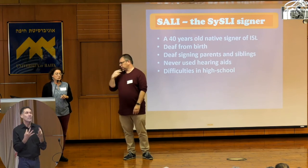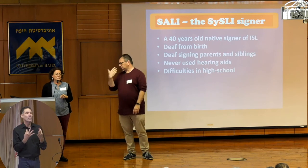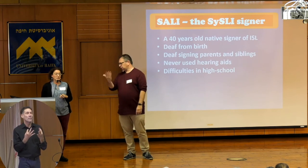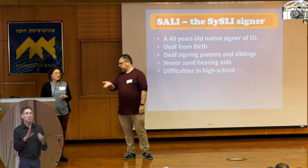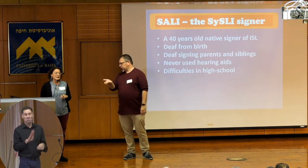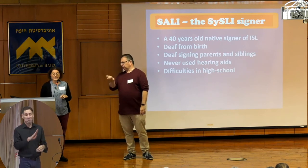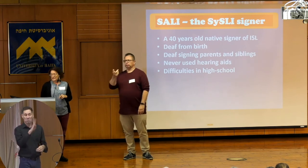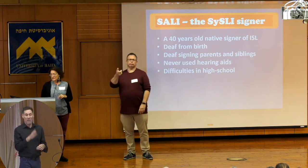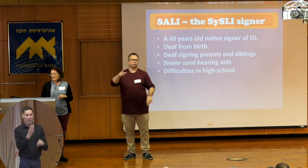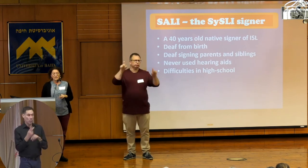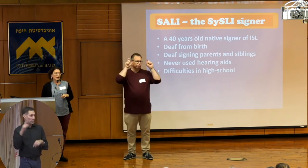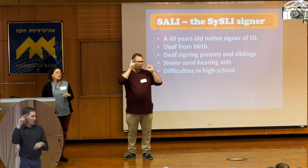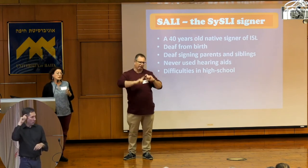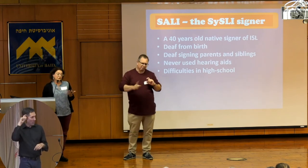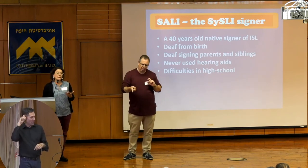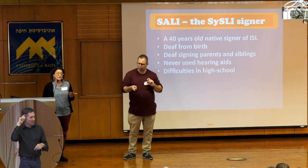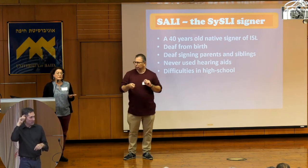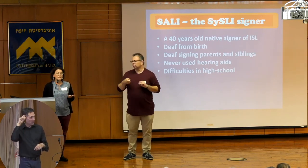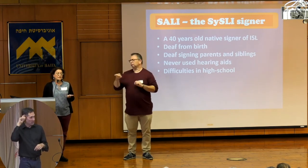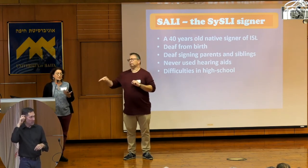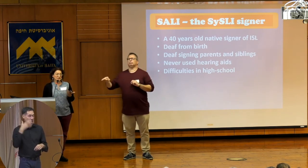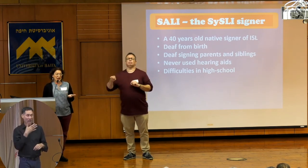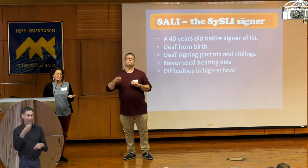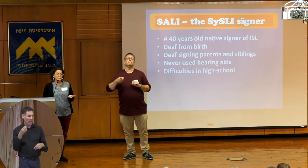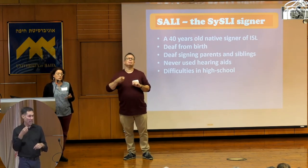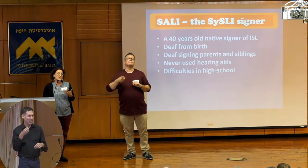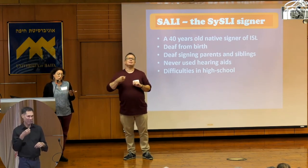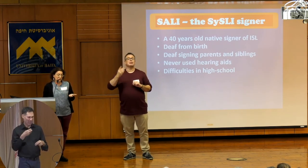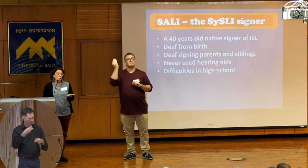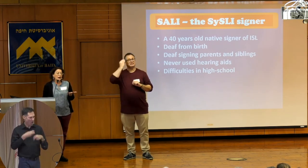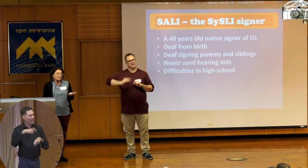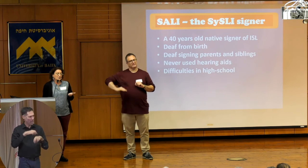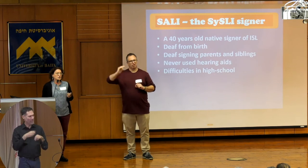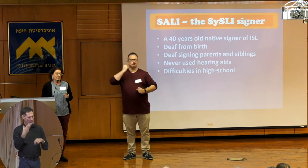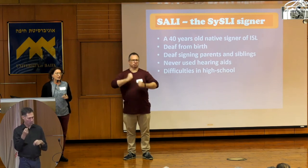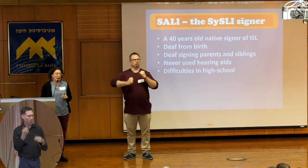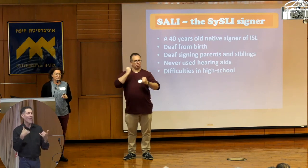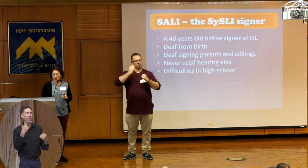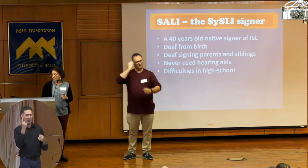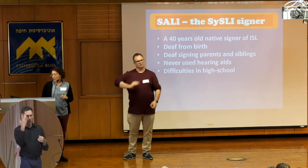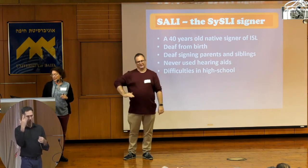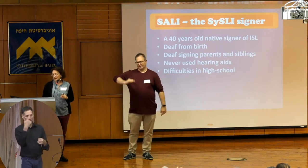used hearing aids. And she found it very difficult in high school. And now we know why, because she had language problems.